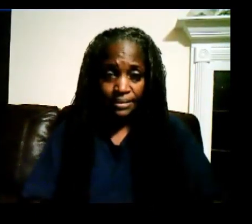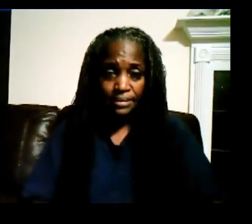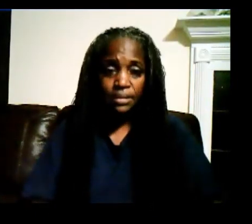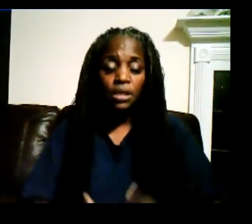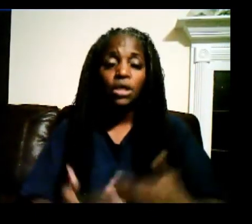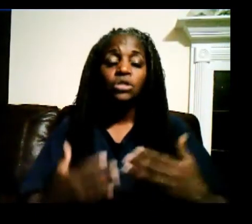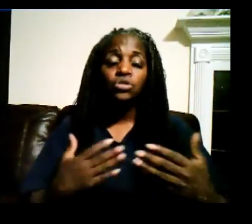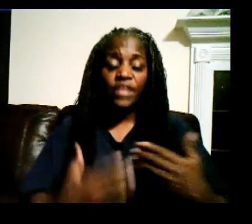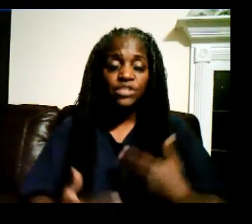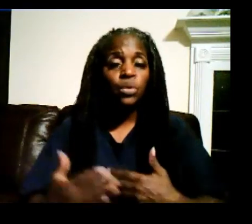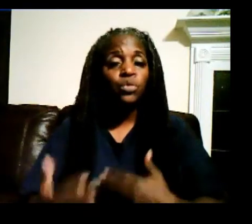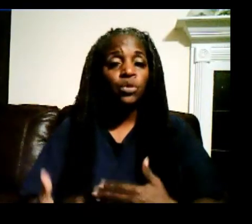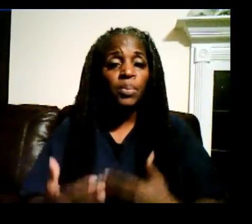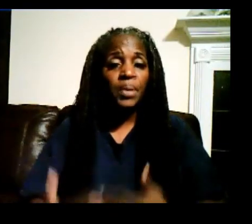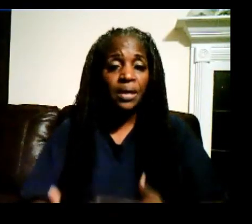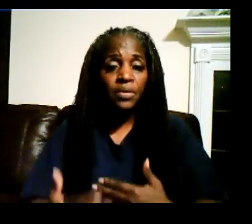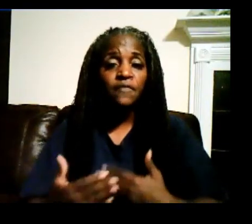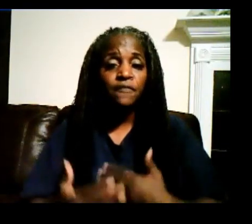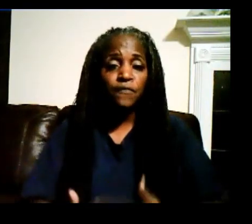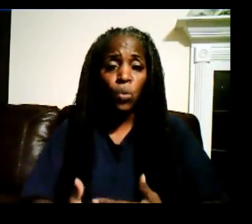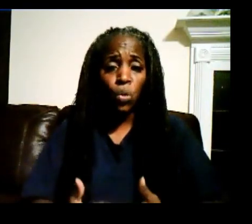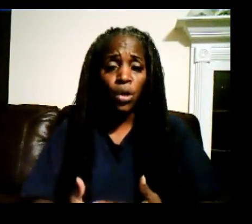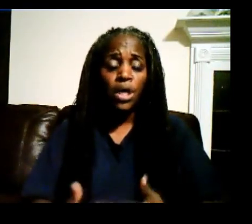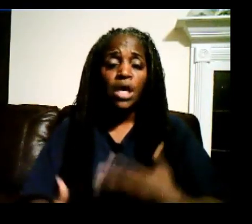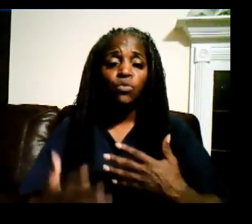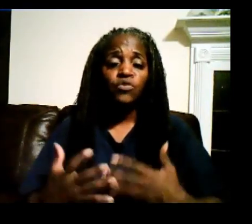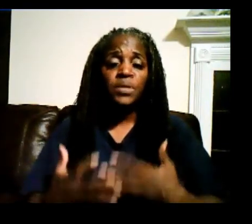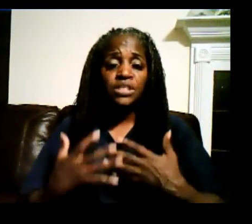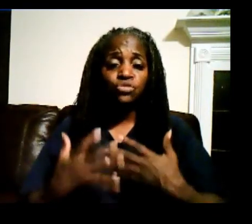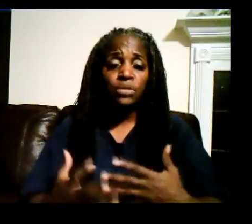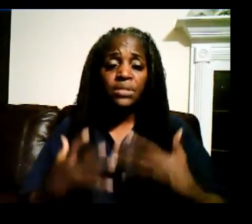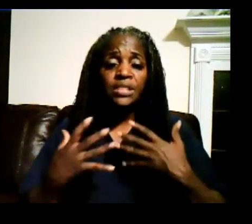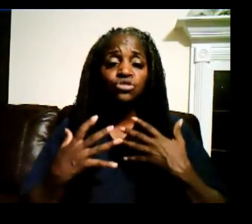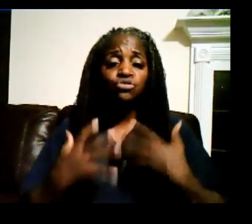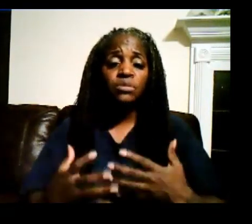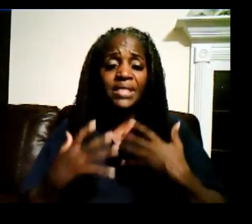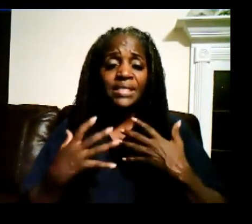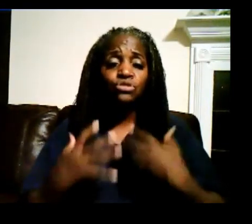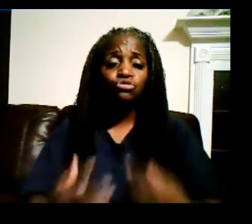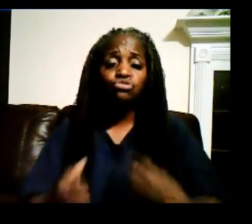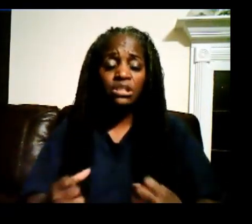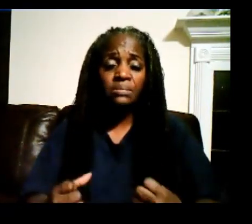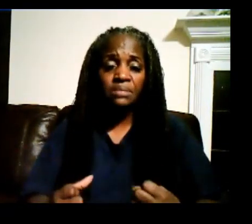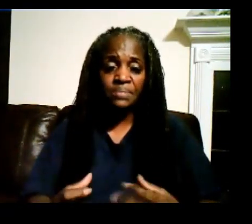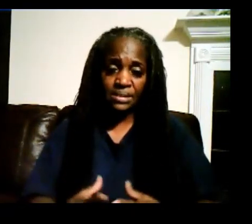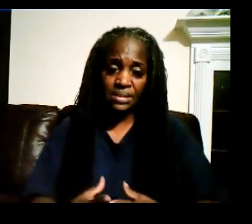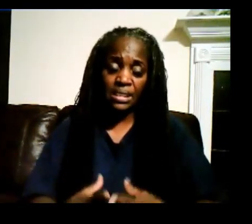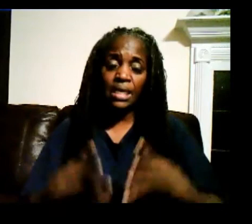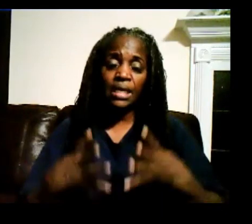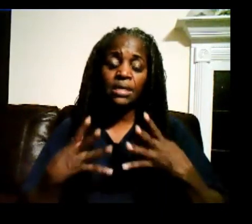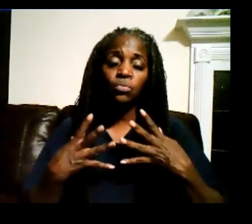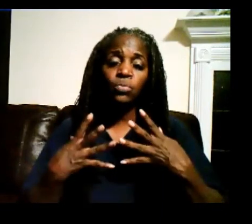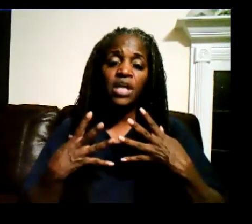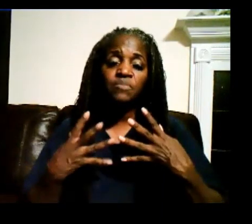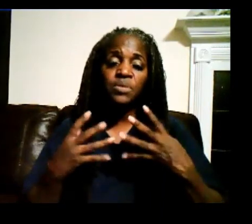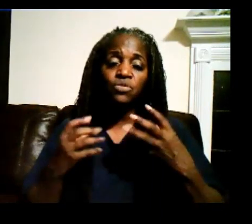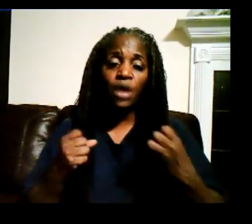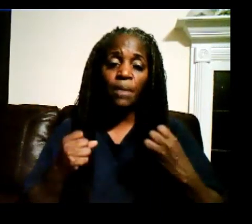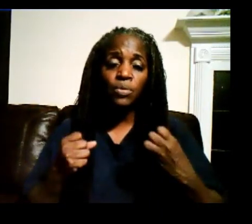So that's what we're preparing for. We've been extremely, extremely, extremely busy. And we have been grappled